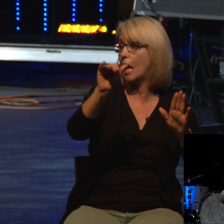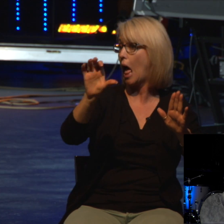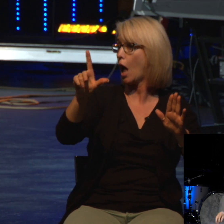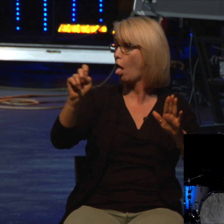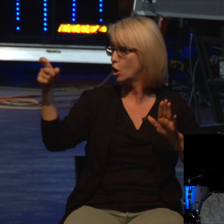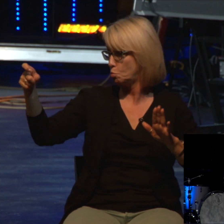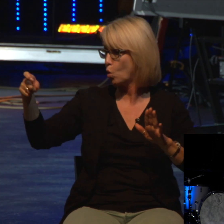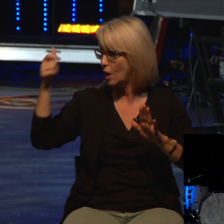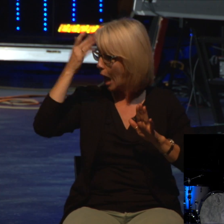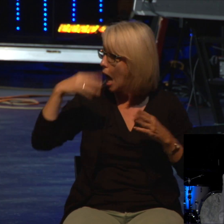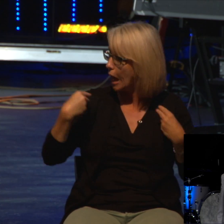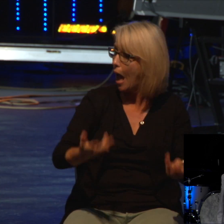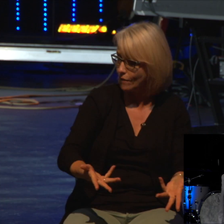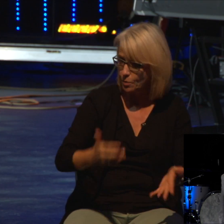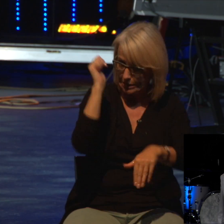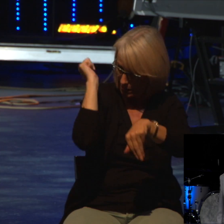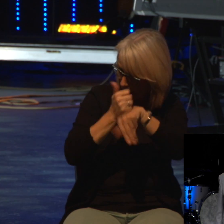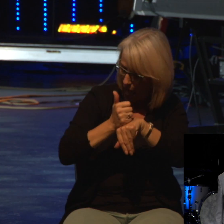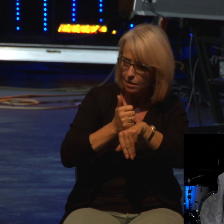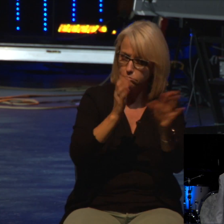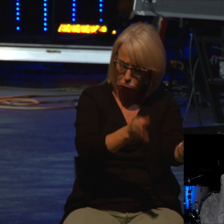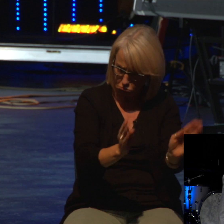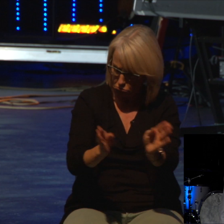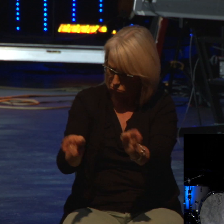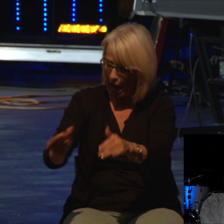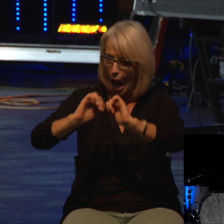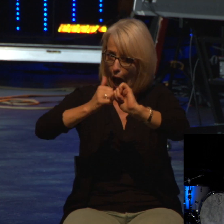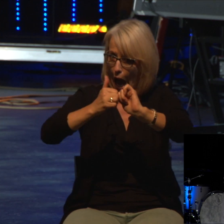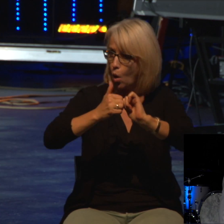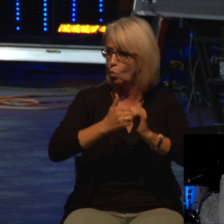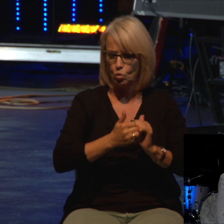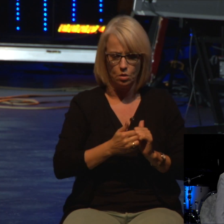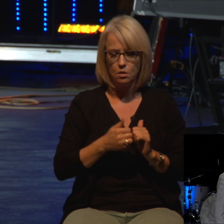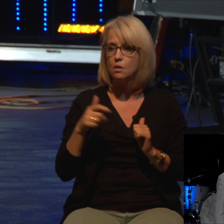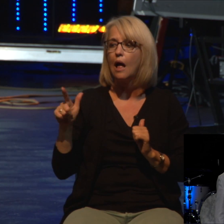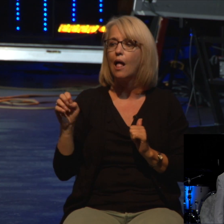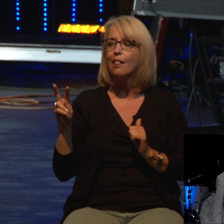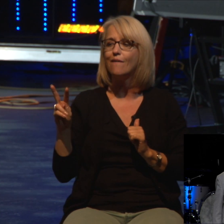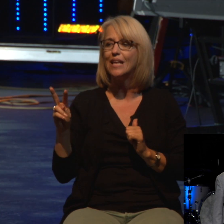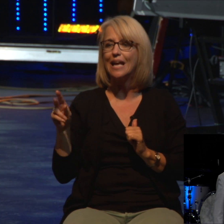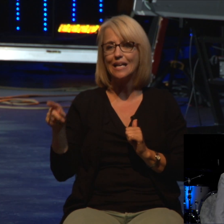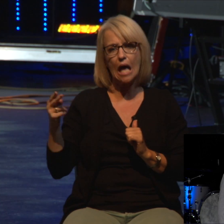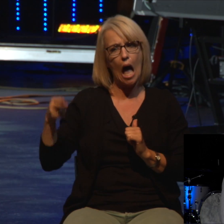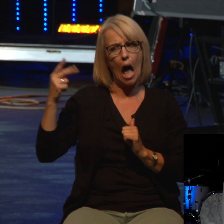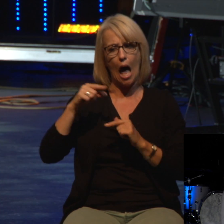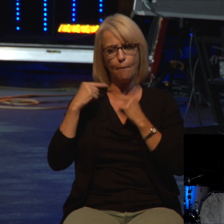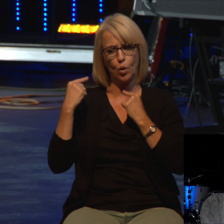And then in Leviticus, we read that there was a high priest named Aaron. He was a brother of Moses.